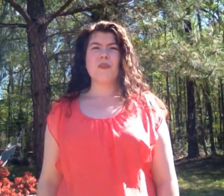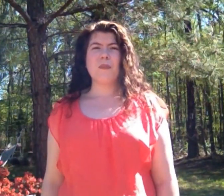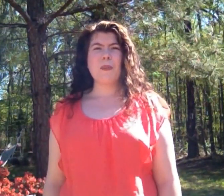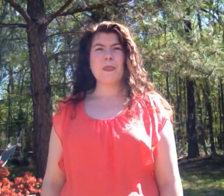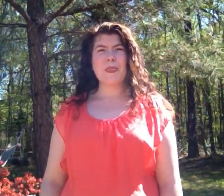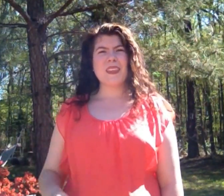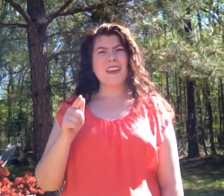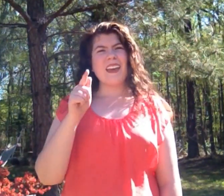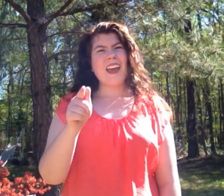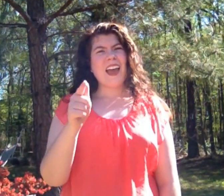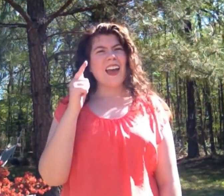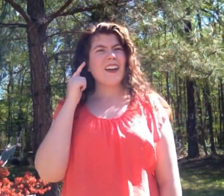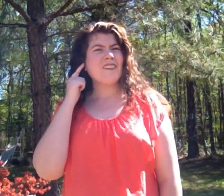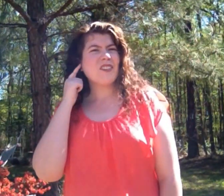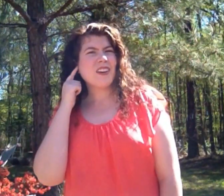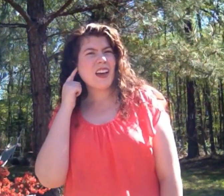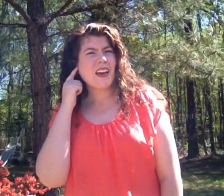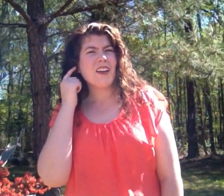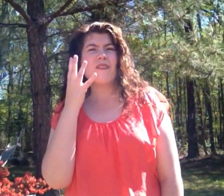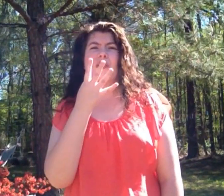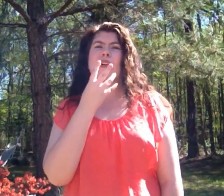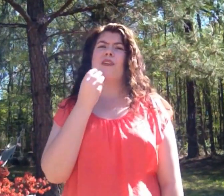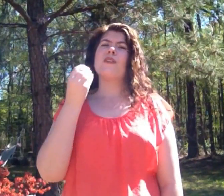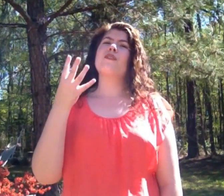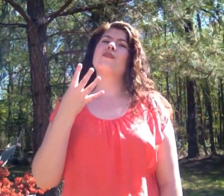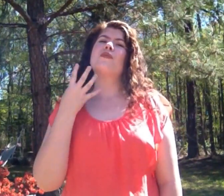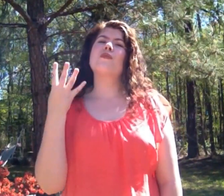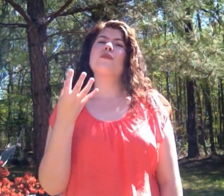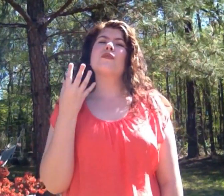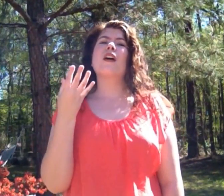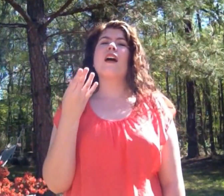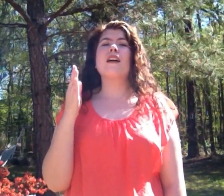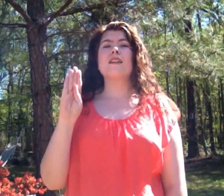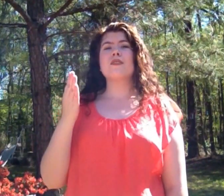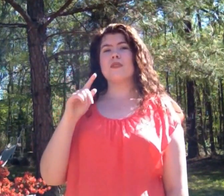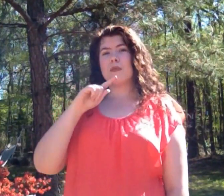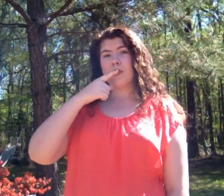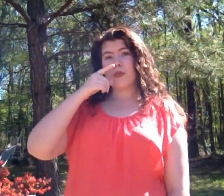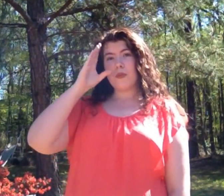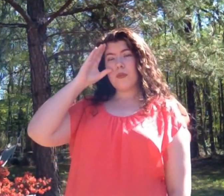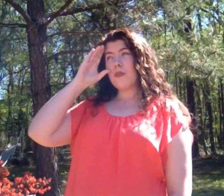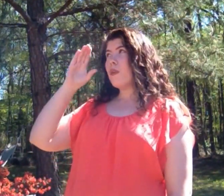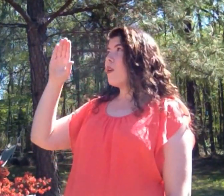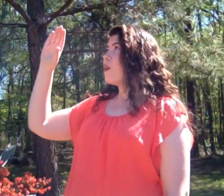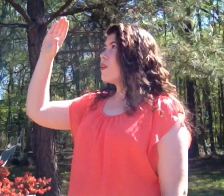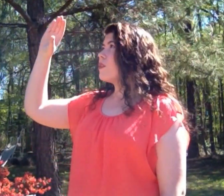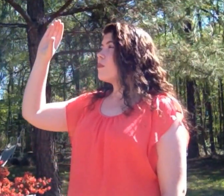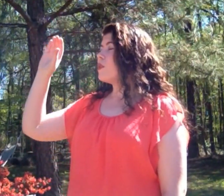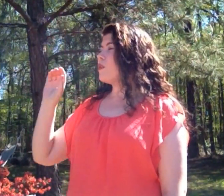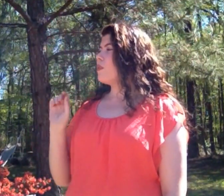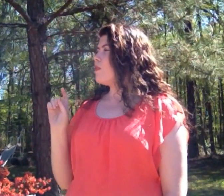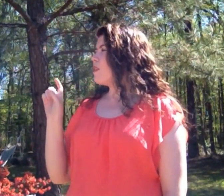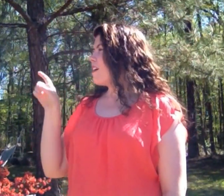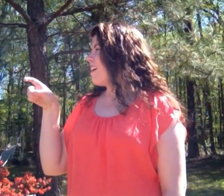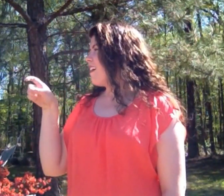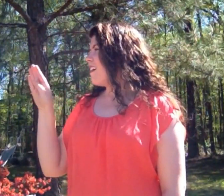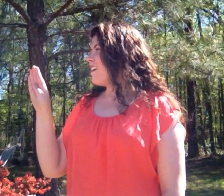Have you ever heard the wolf cry to the blue corner? Or